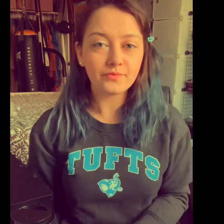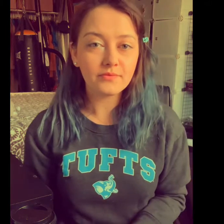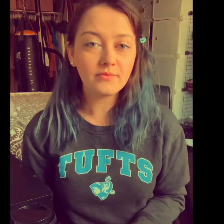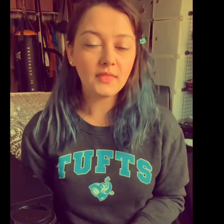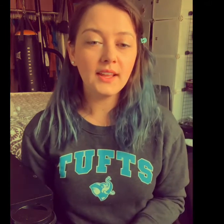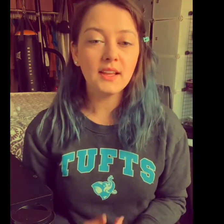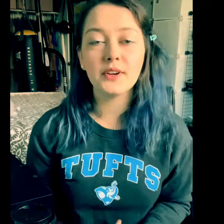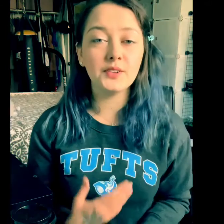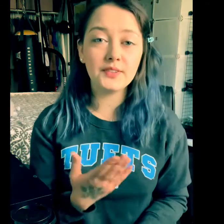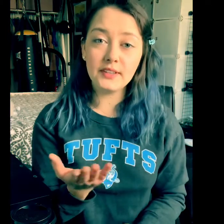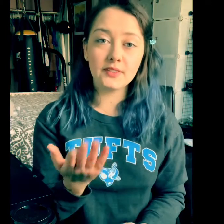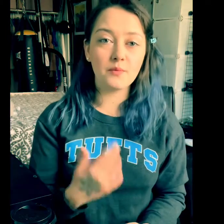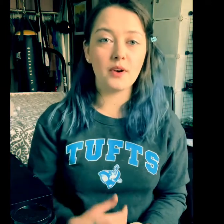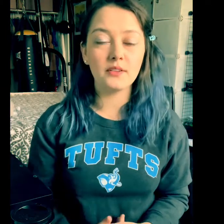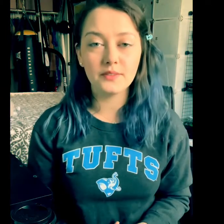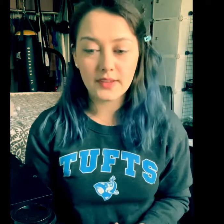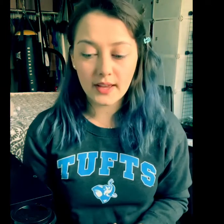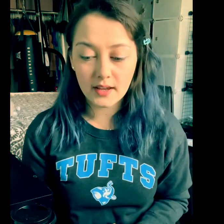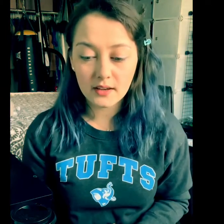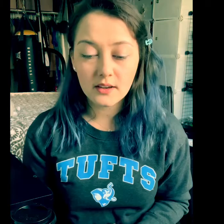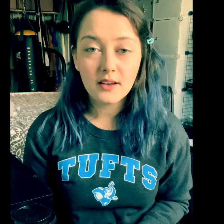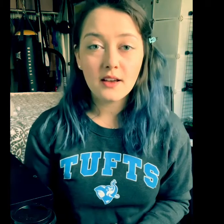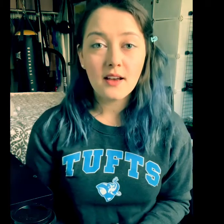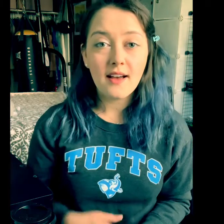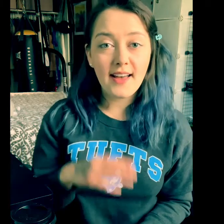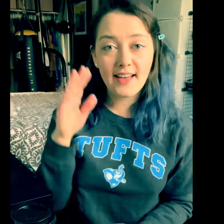When you see someone say hey